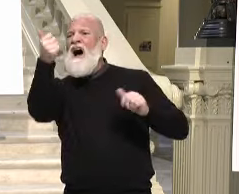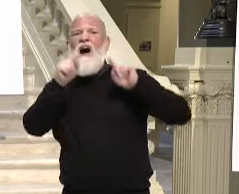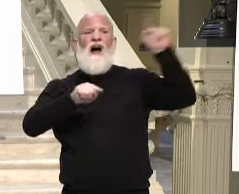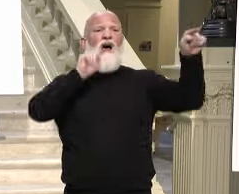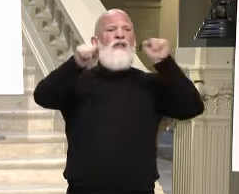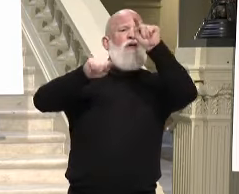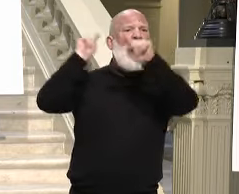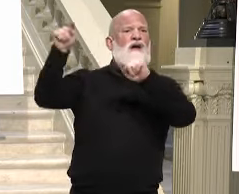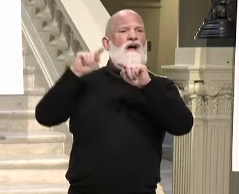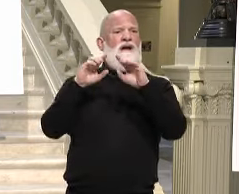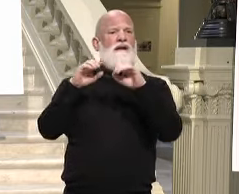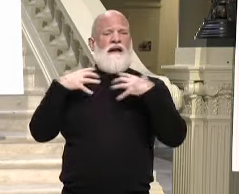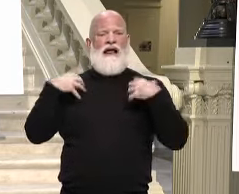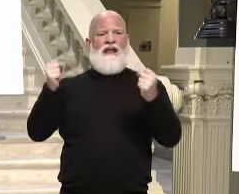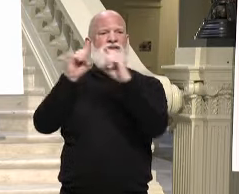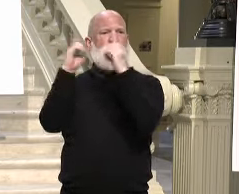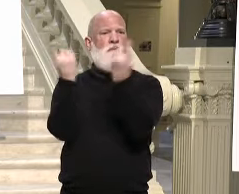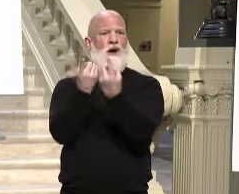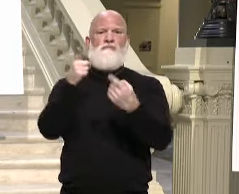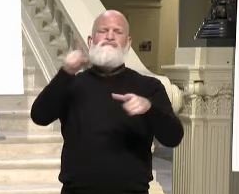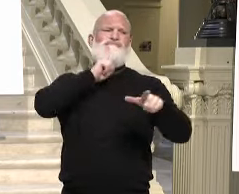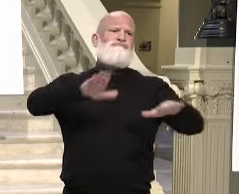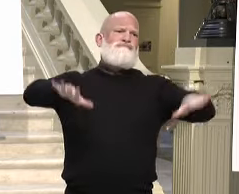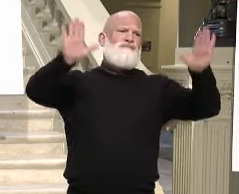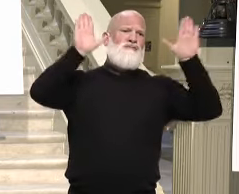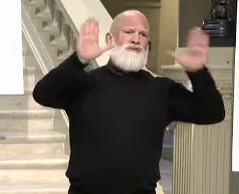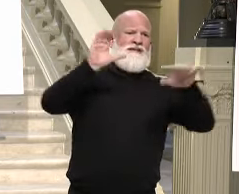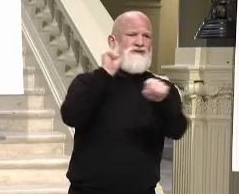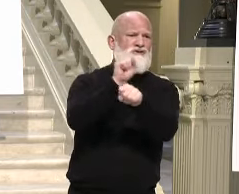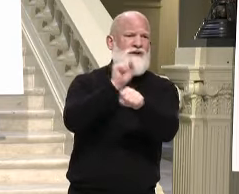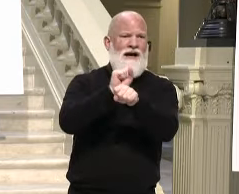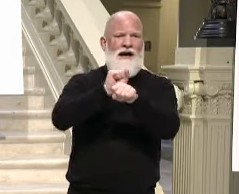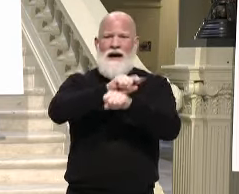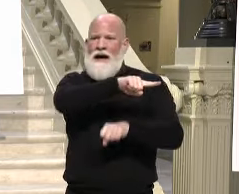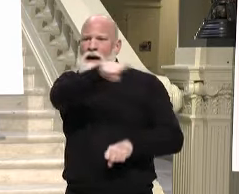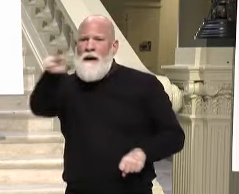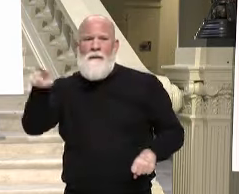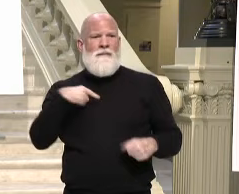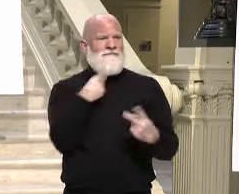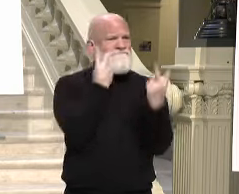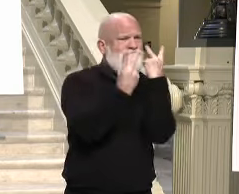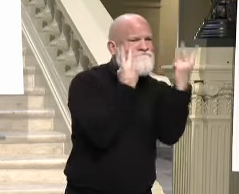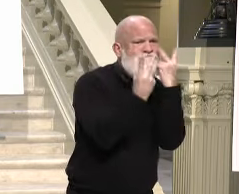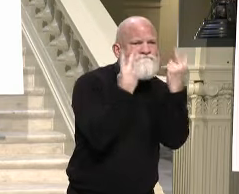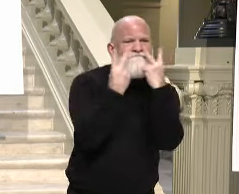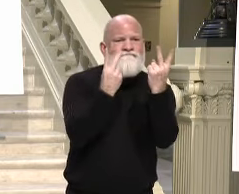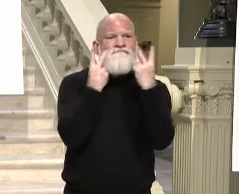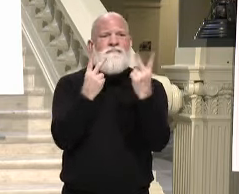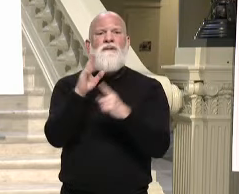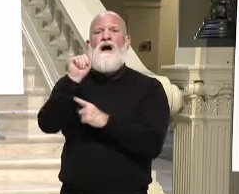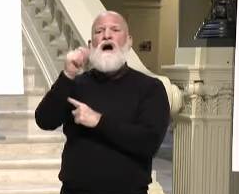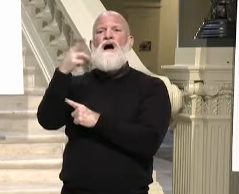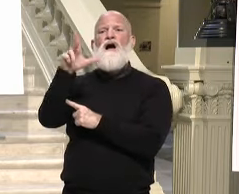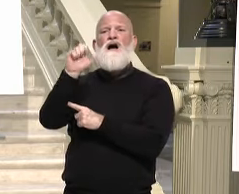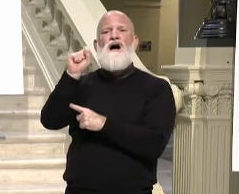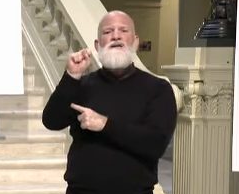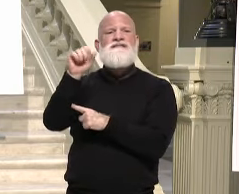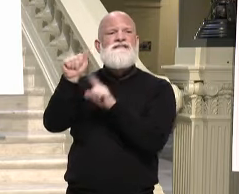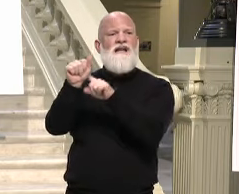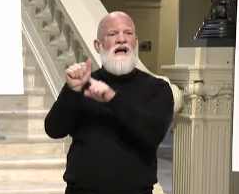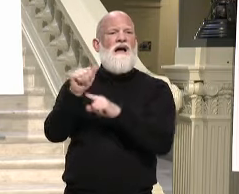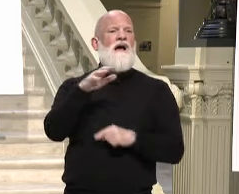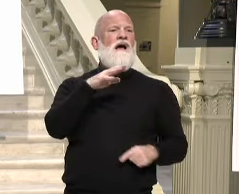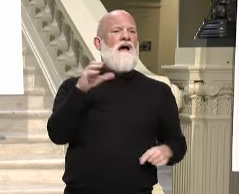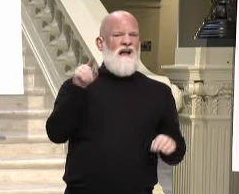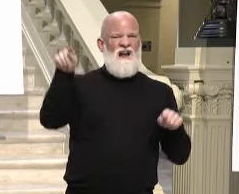are doing such a good job and that's been the case in other areas around the state as well. But we cannot let our guard down. We got to keep working